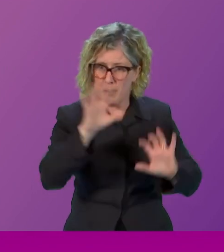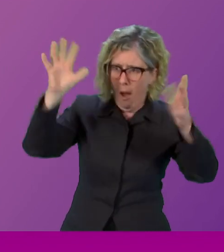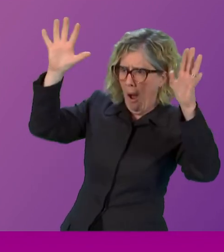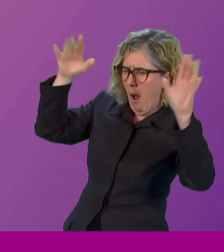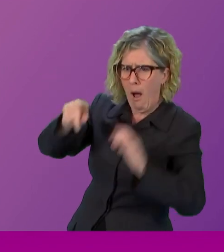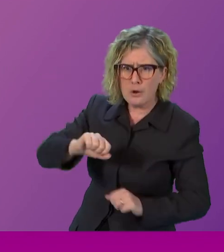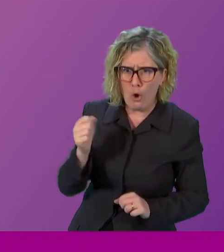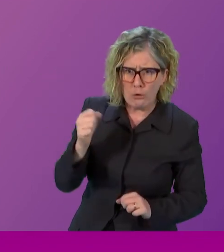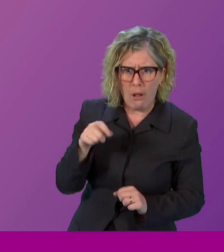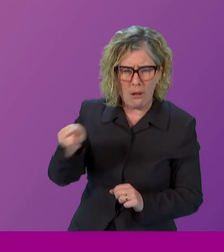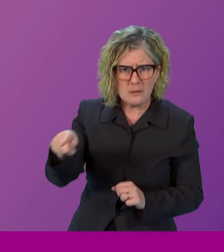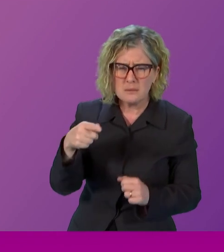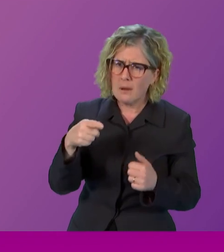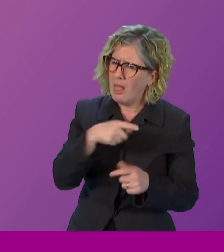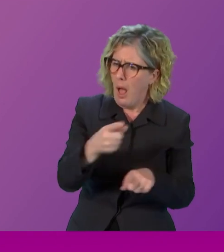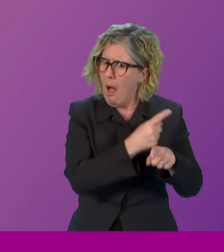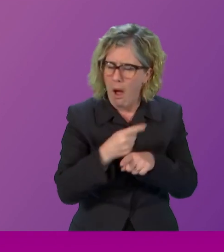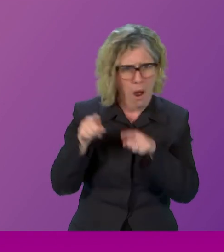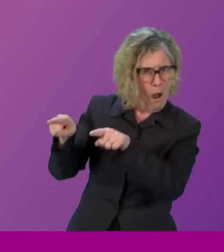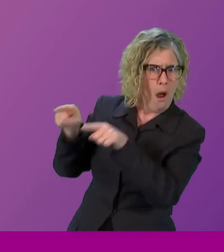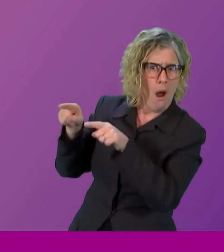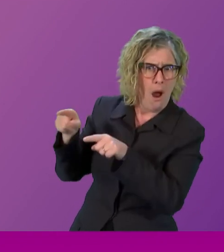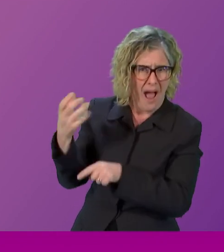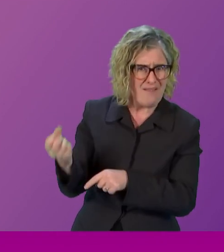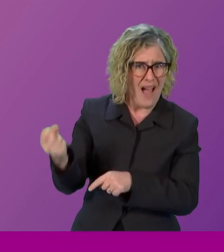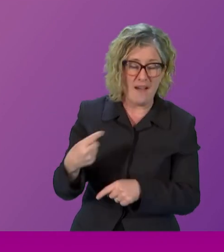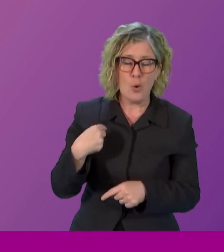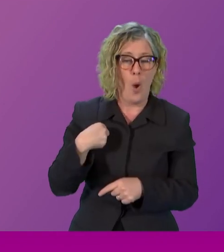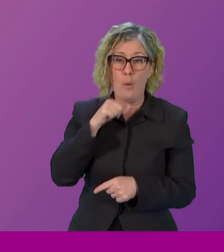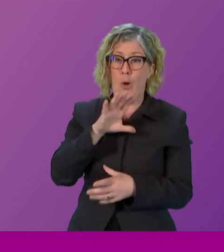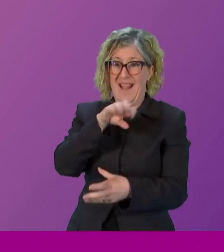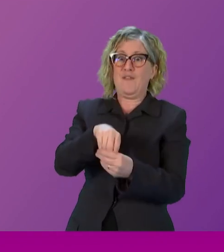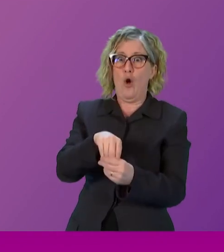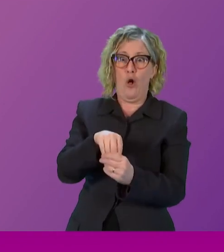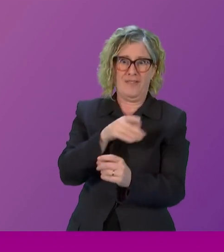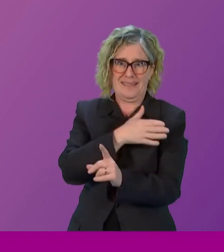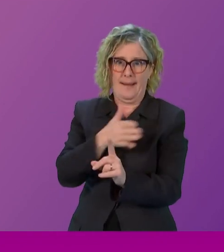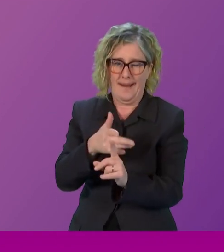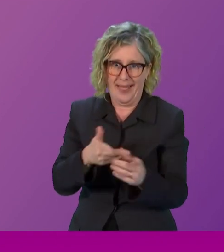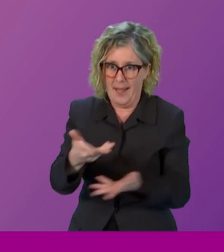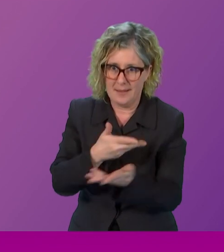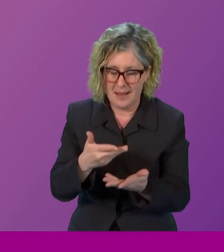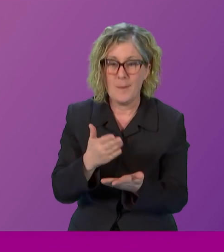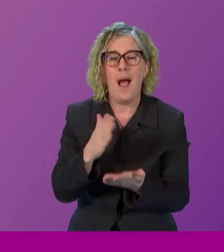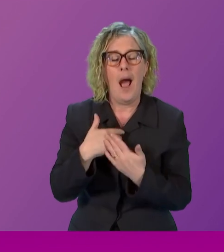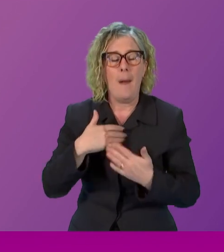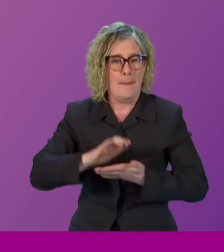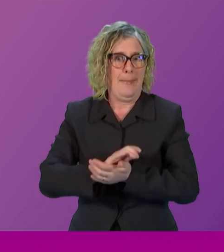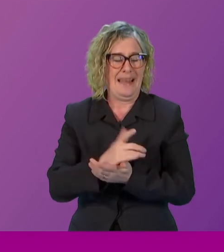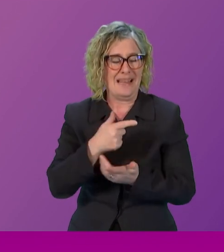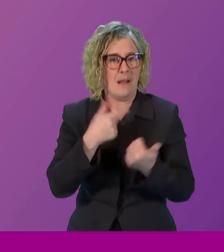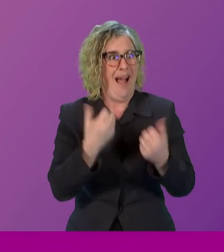and they talk about it. So whilst I wasn't part of that, I'm delighted that I'm part of that legacy.